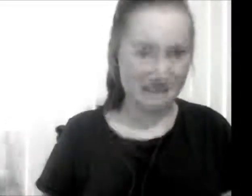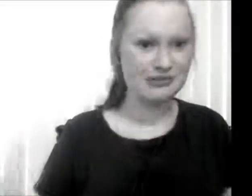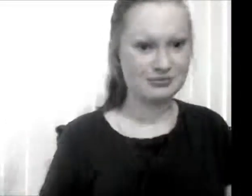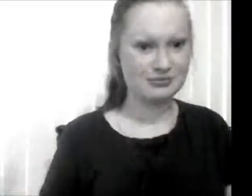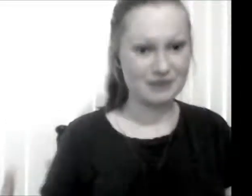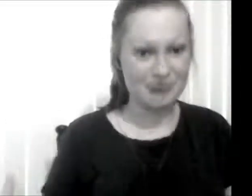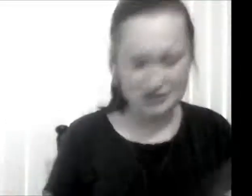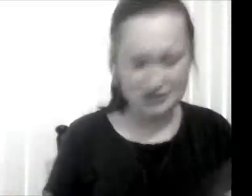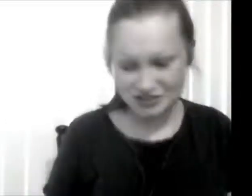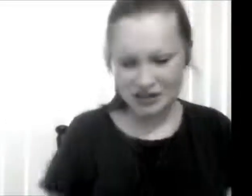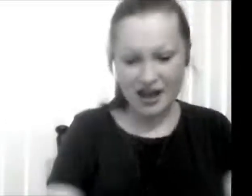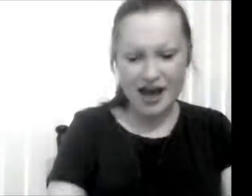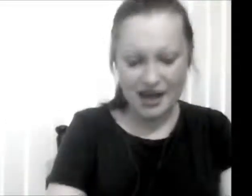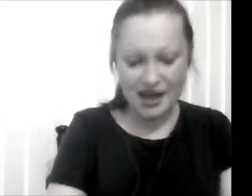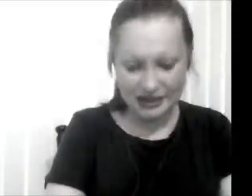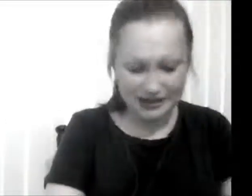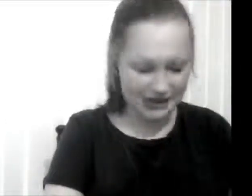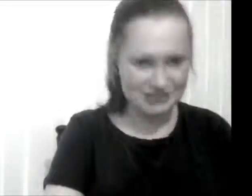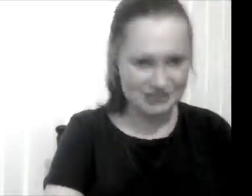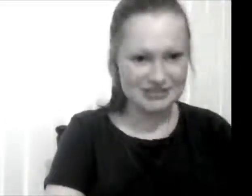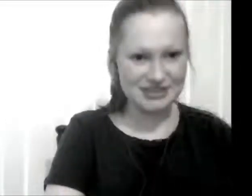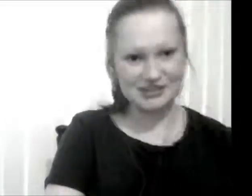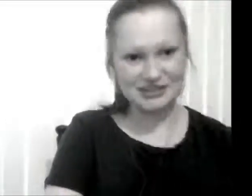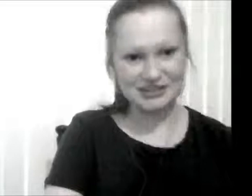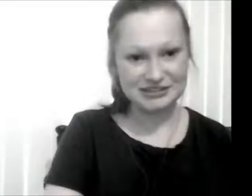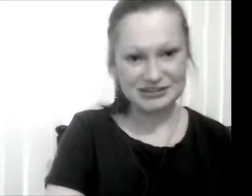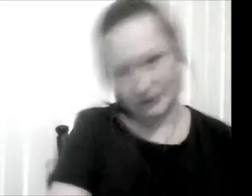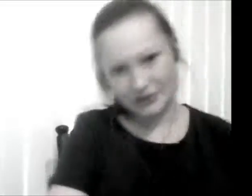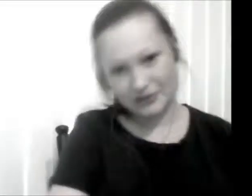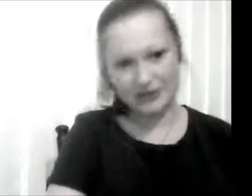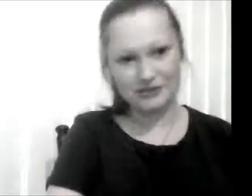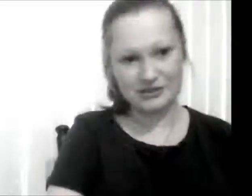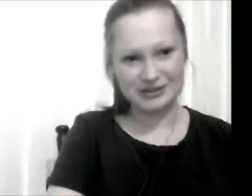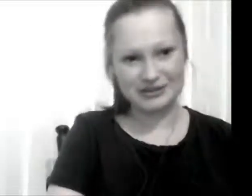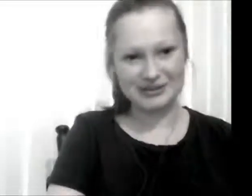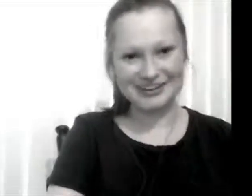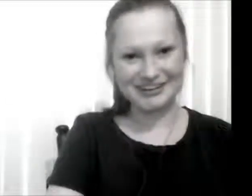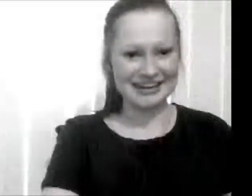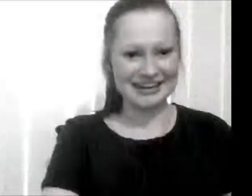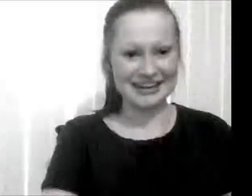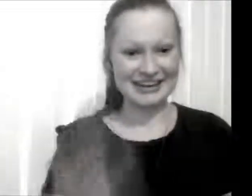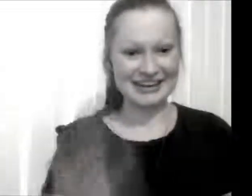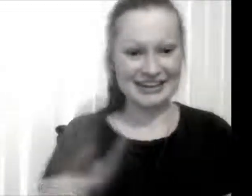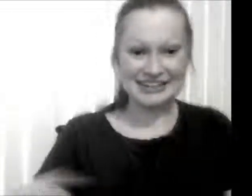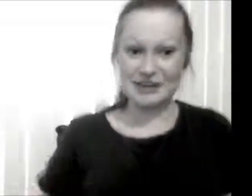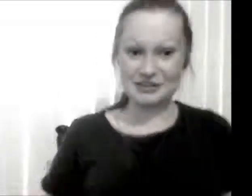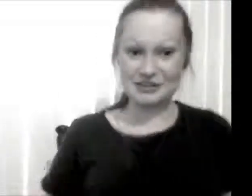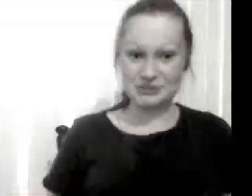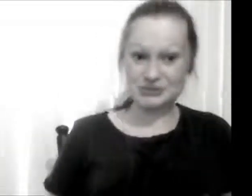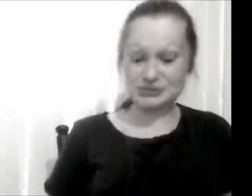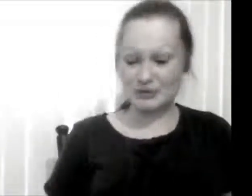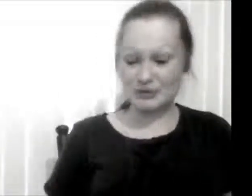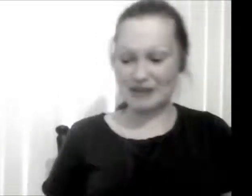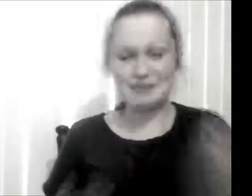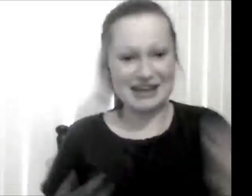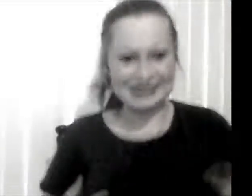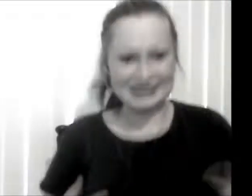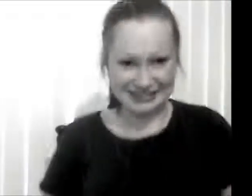pretty much and that just everything's going okay for you this week. Now today I'm going to talk to you about making lists